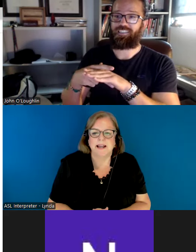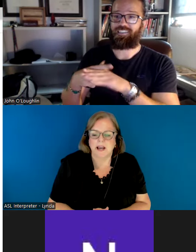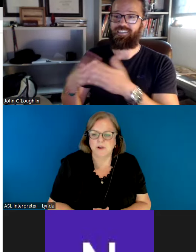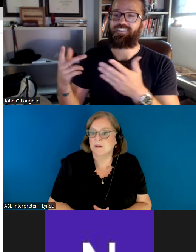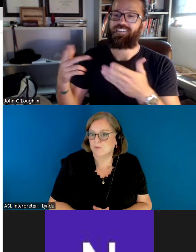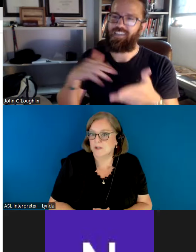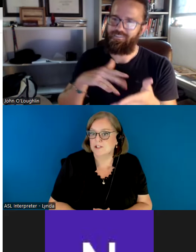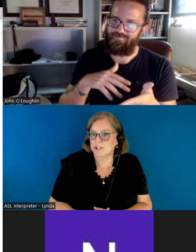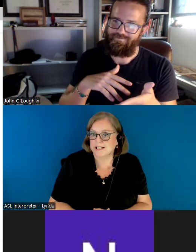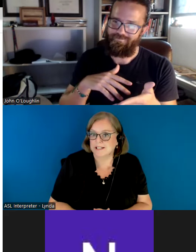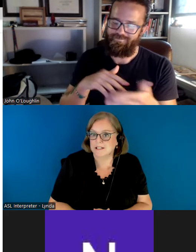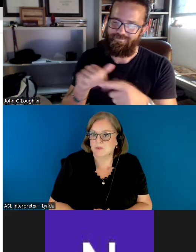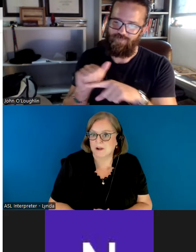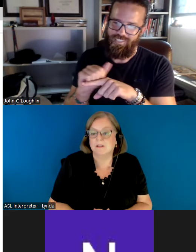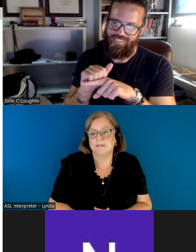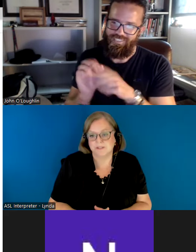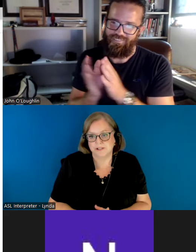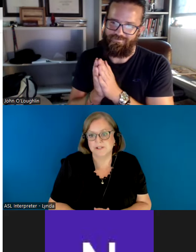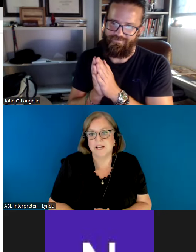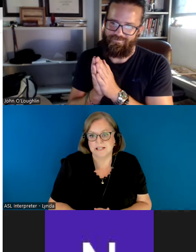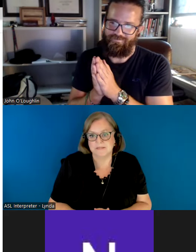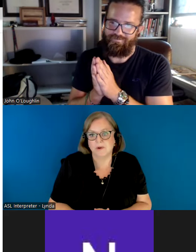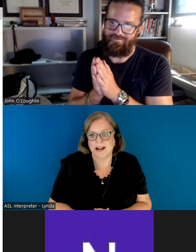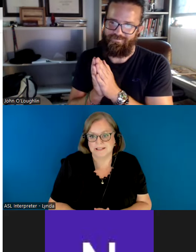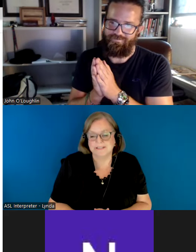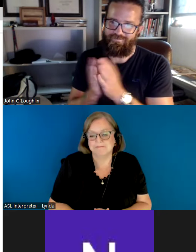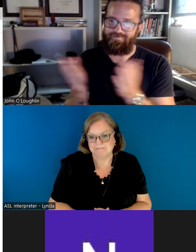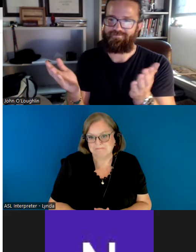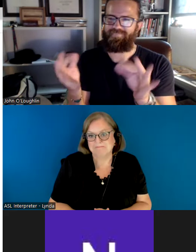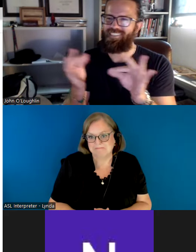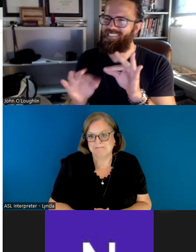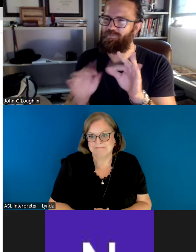And how you can avoid cheating is, well, do your studies, practice.